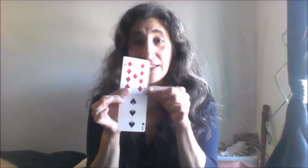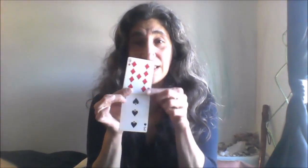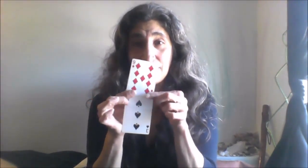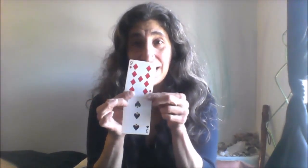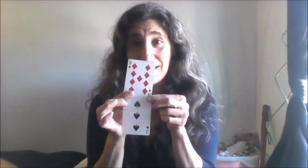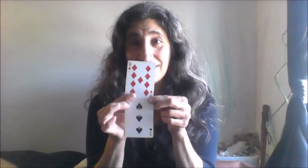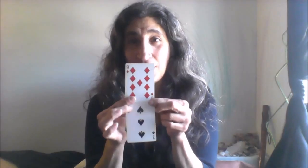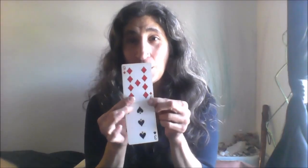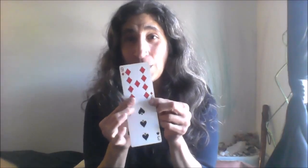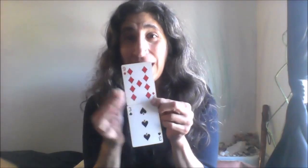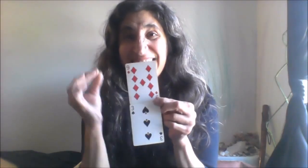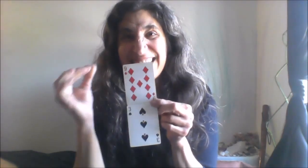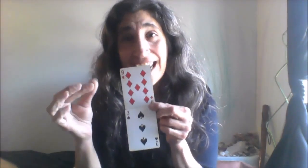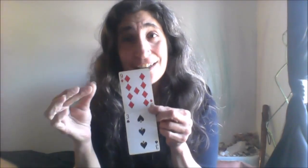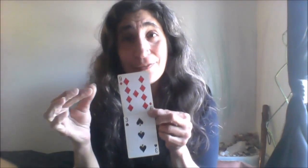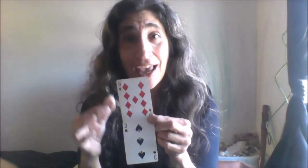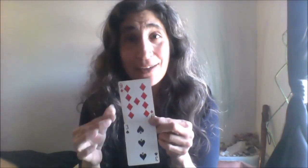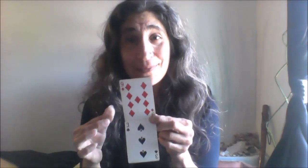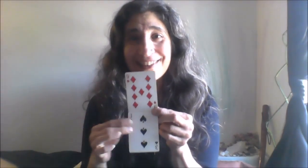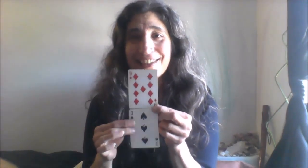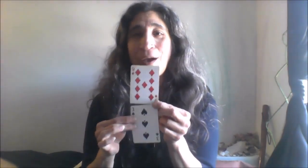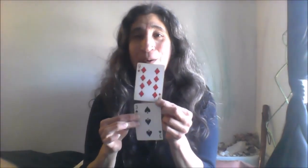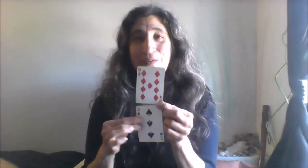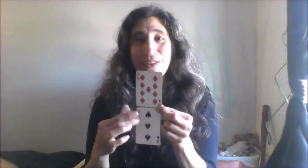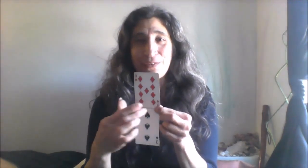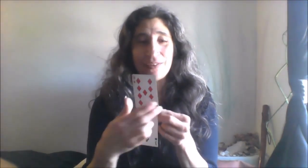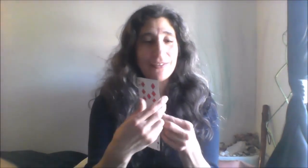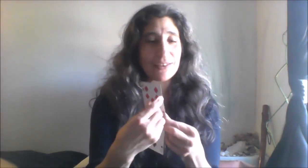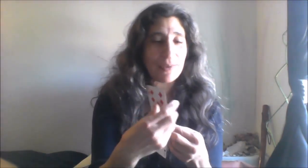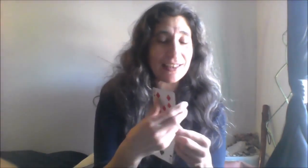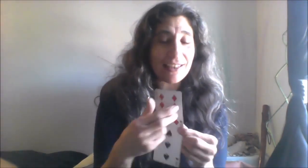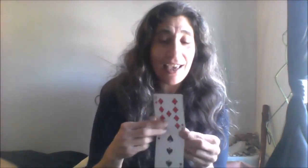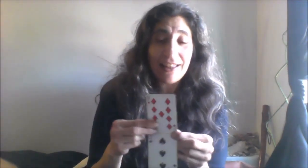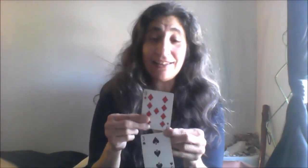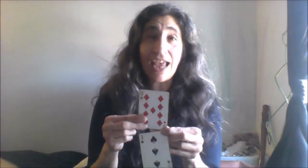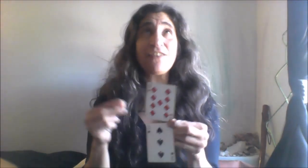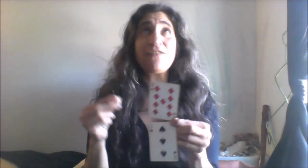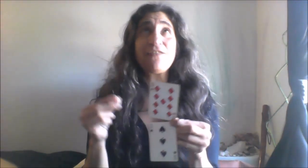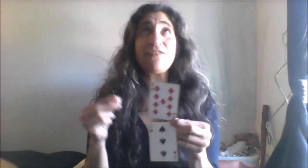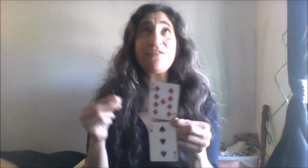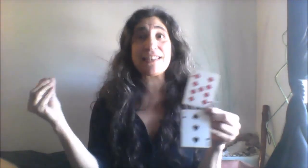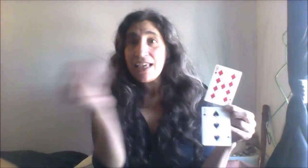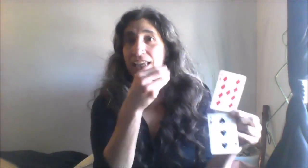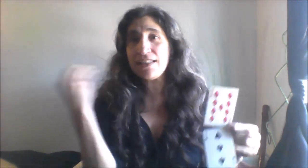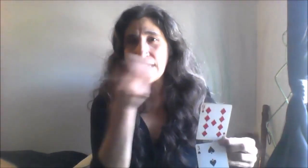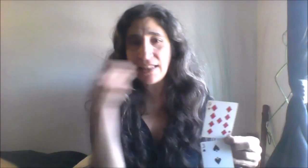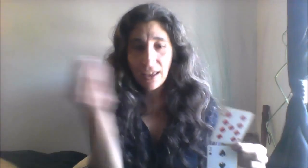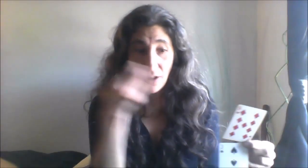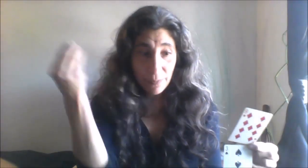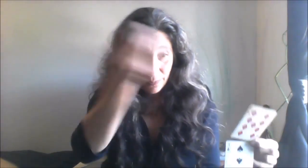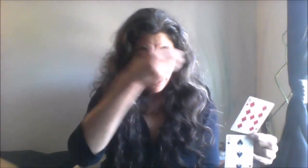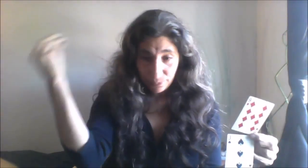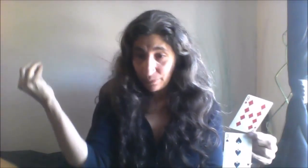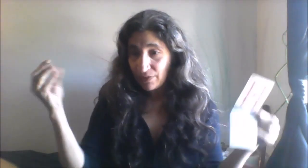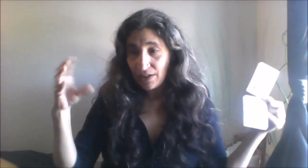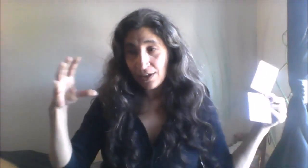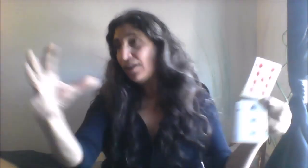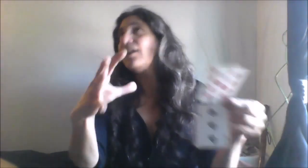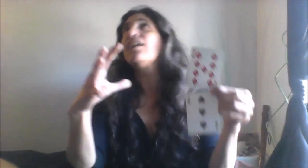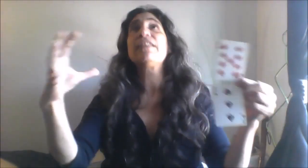electrified that the abundant world of magic it's just like you know whatever point it's just the